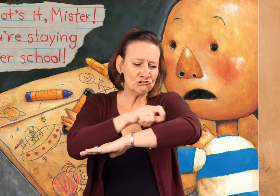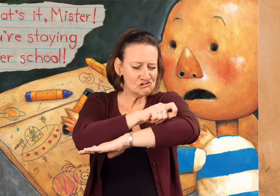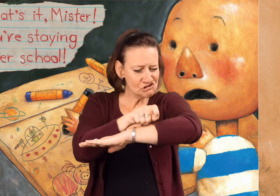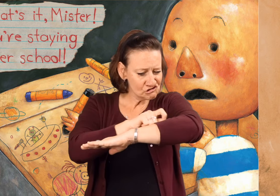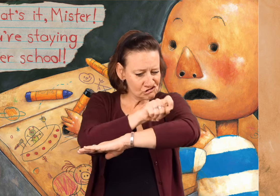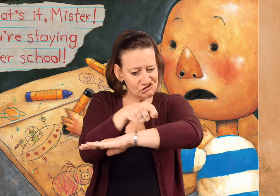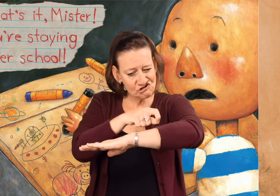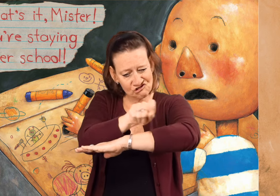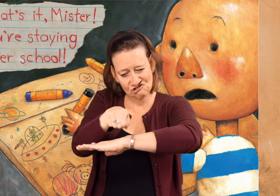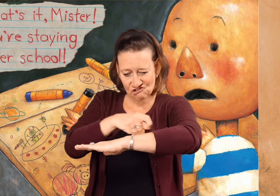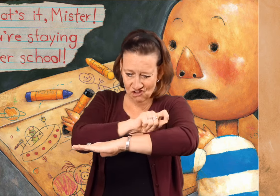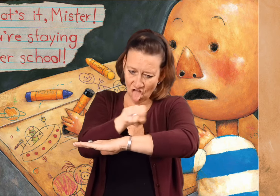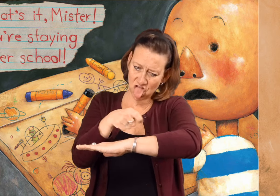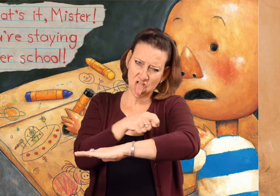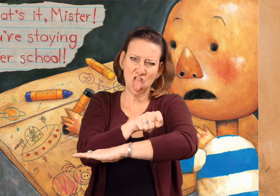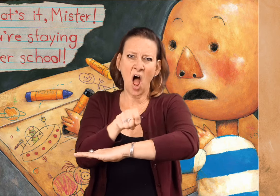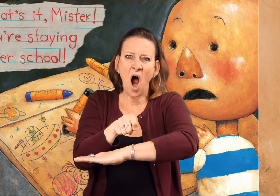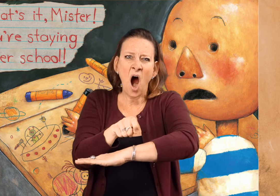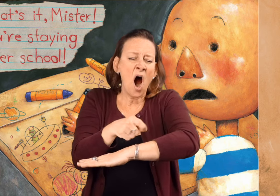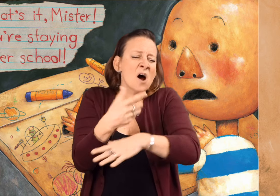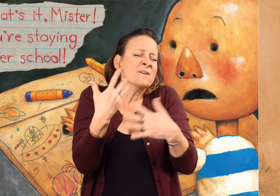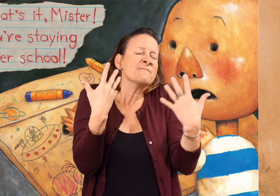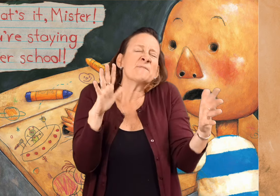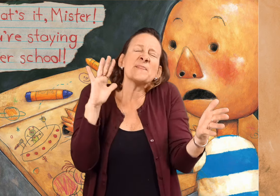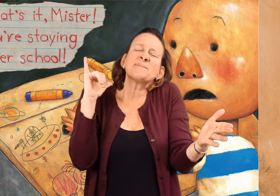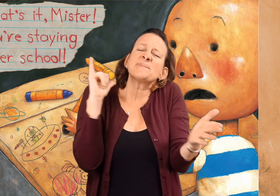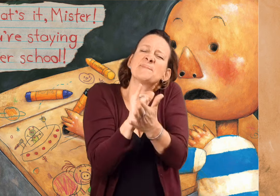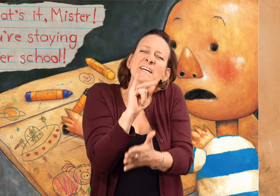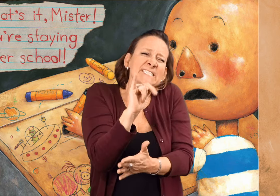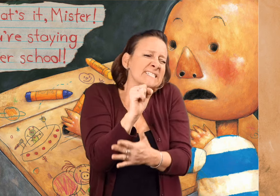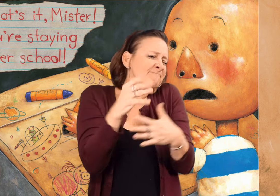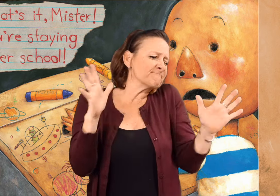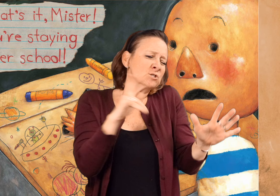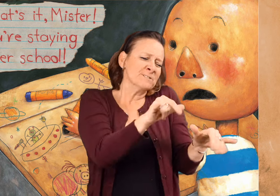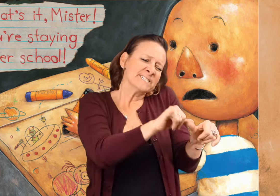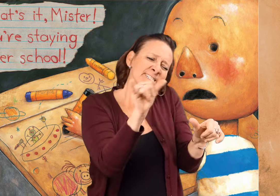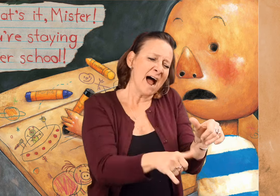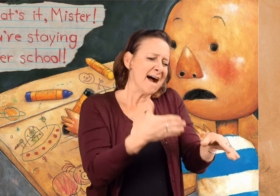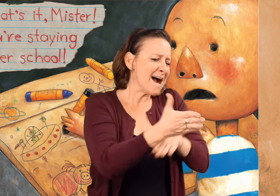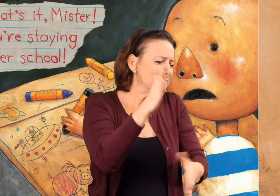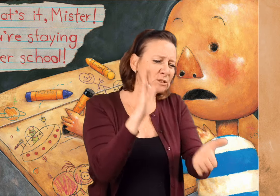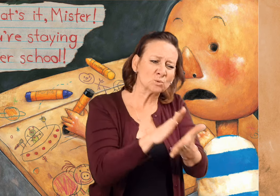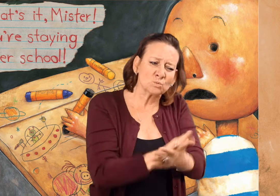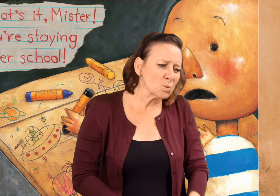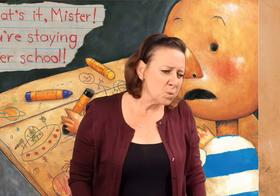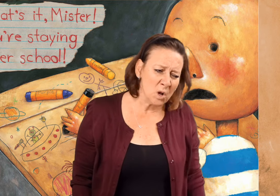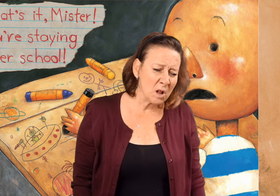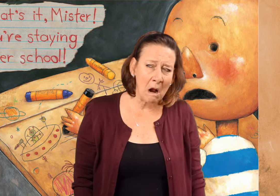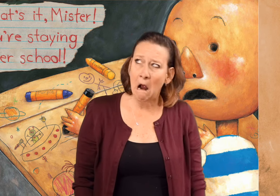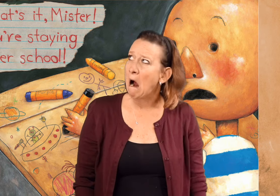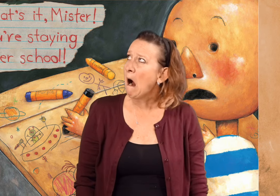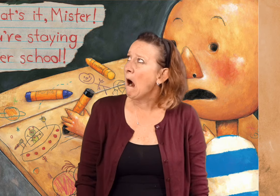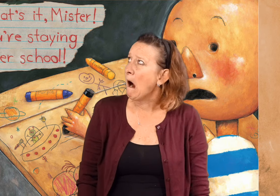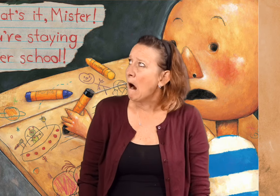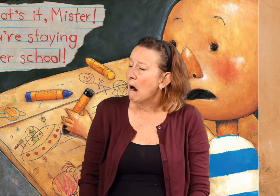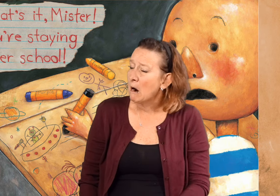David has scribbled all over the desk. That's it, mister. You're staying after school.